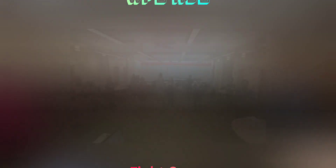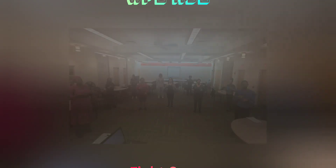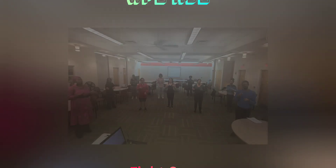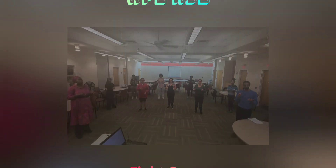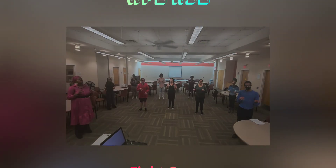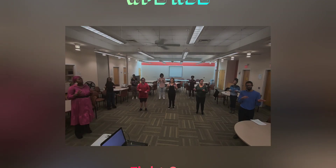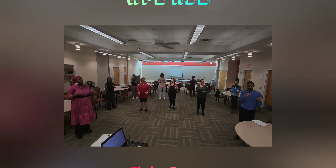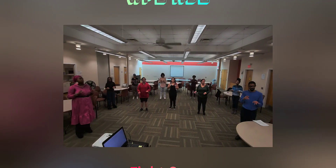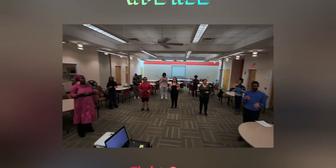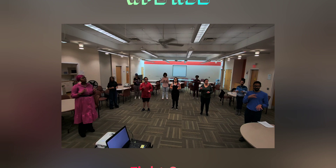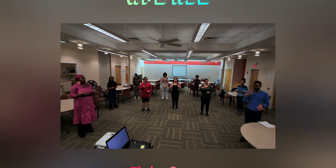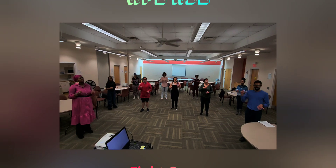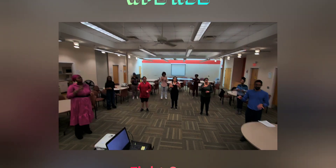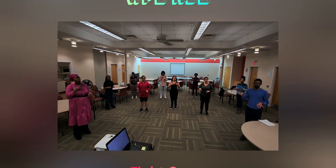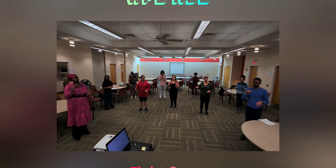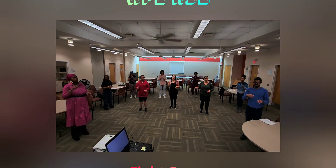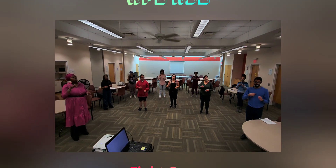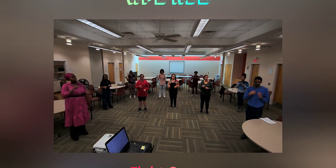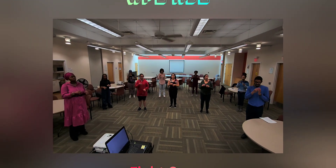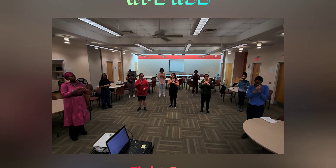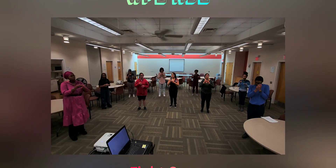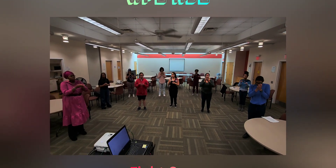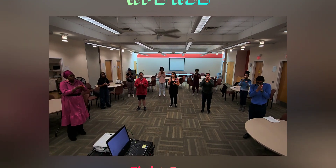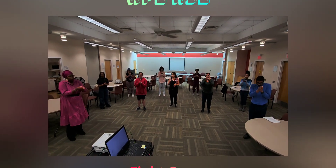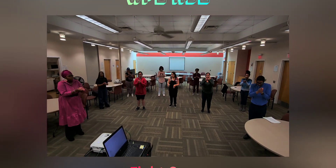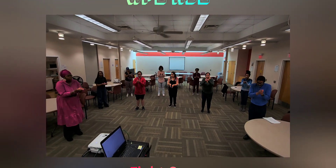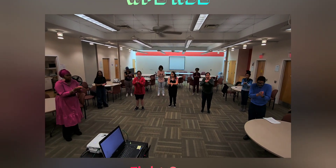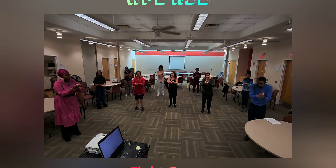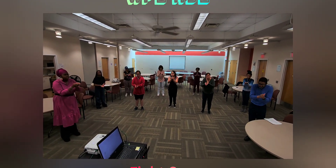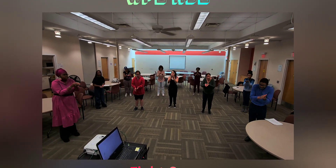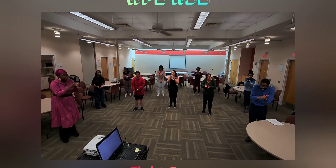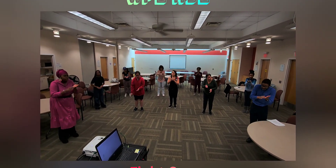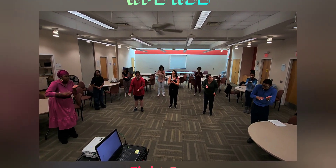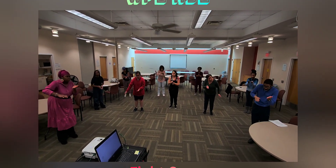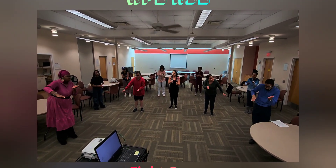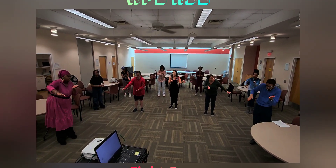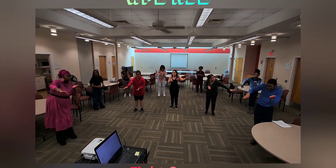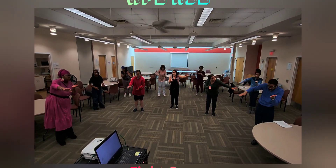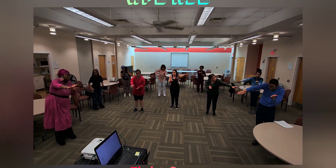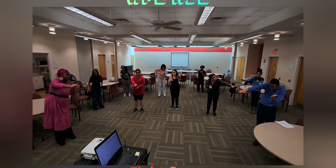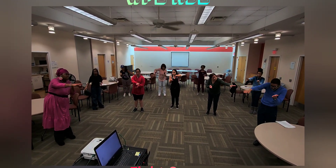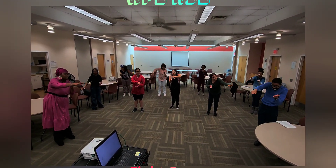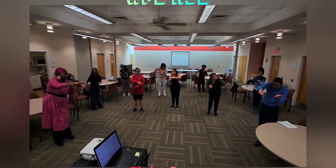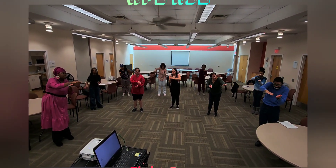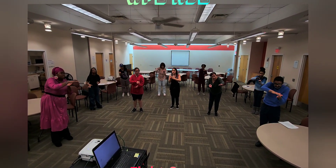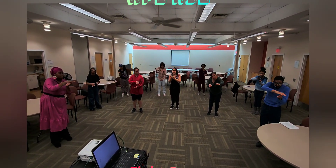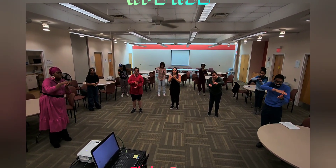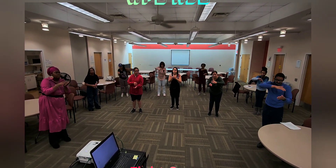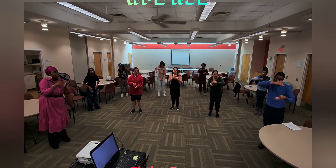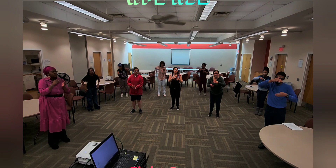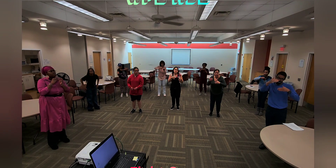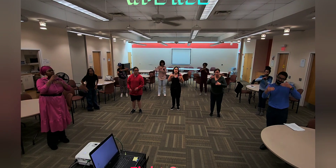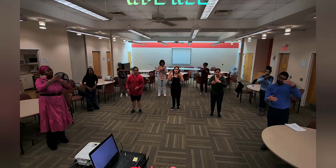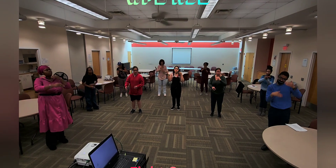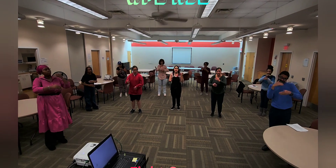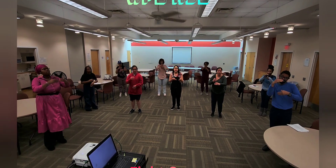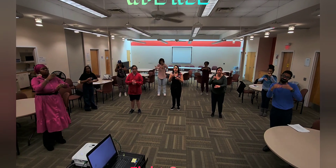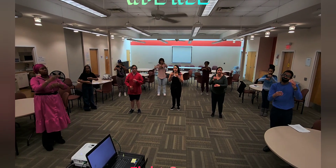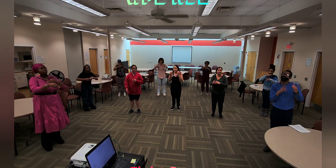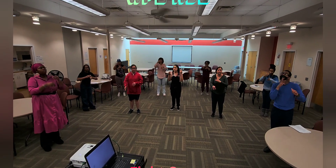God a small boat On the ocean Standing big waves